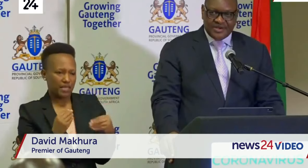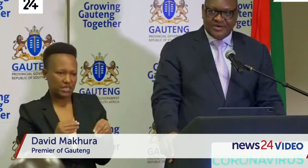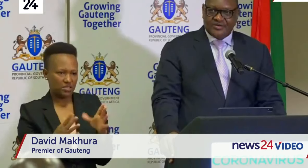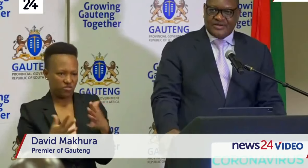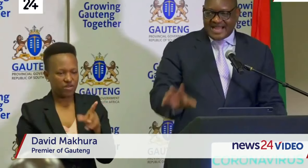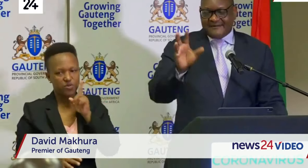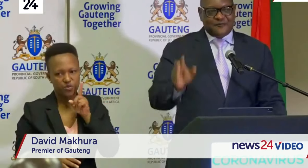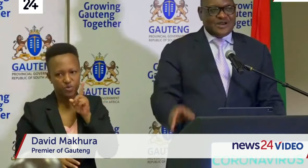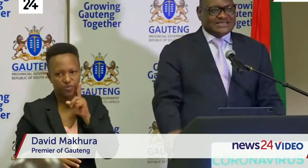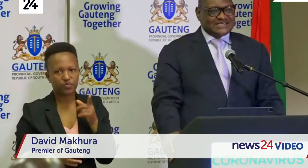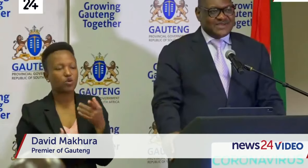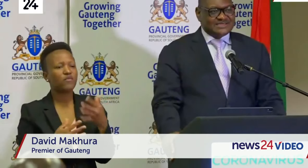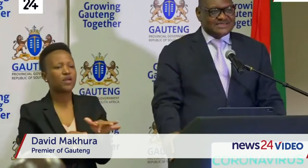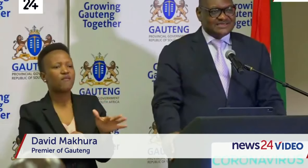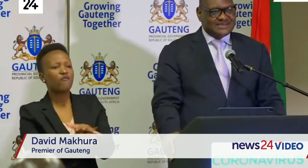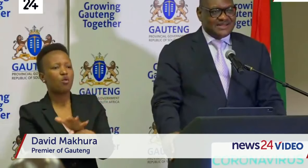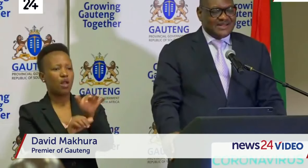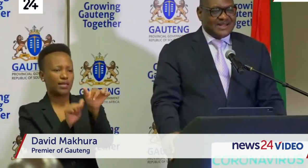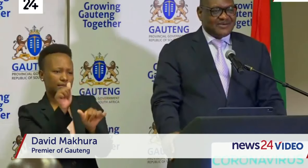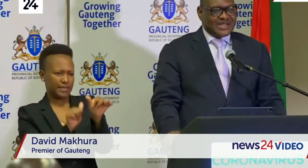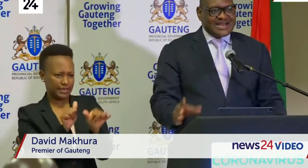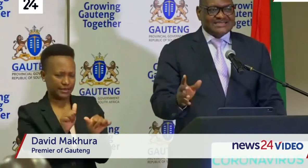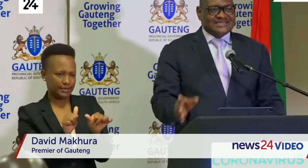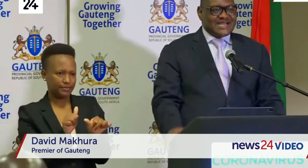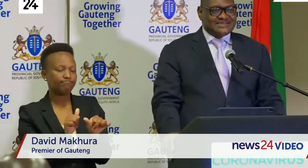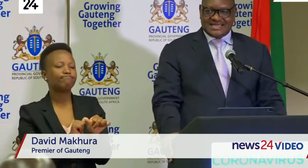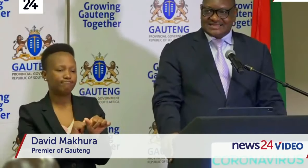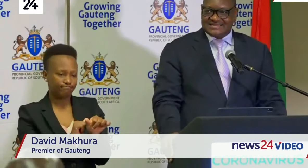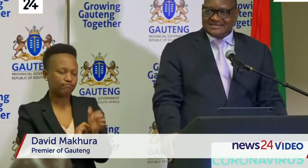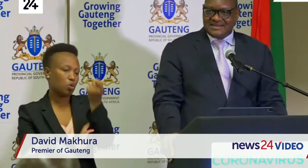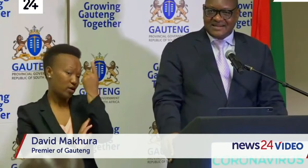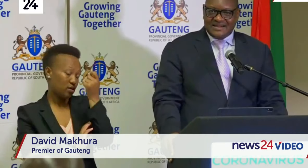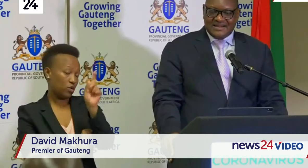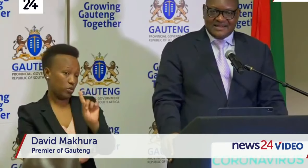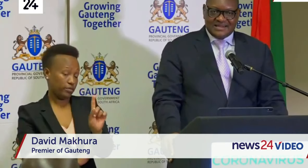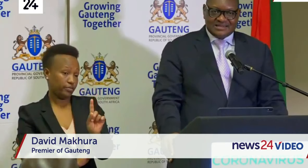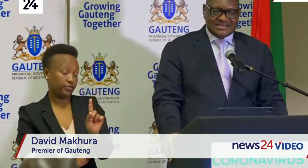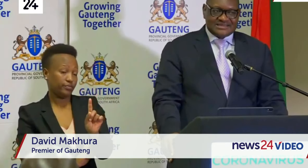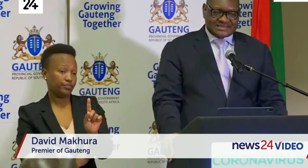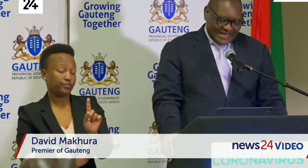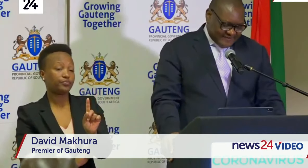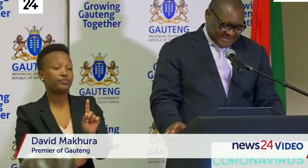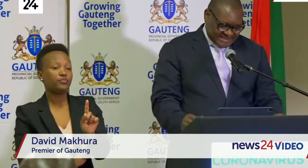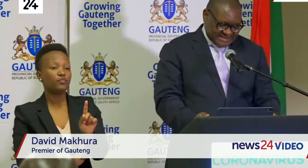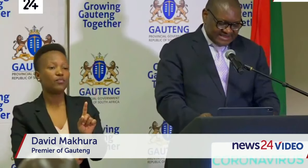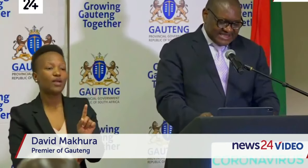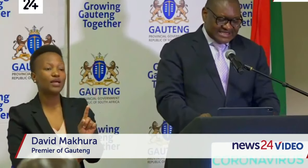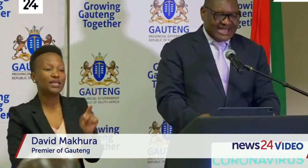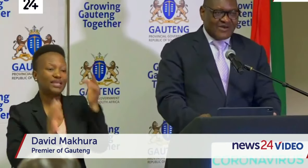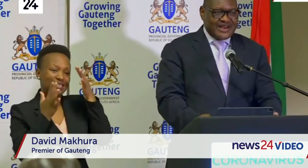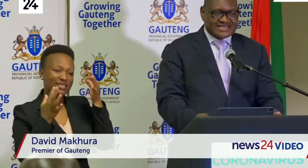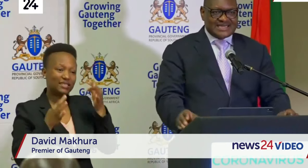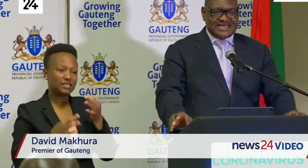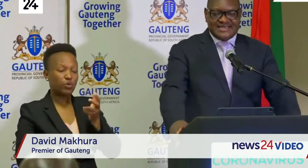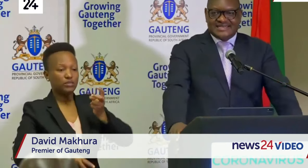We have done a full assessment. We understand that the tough decisions that